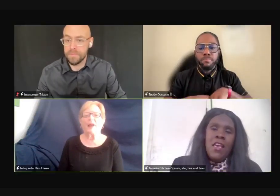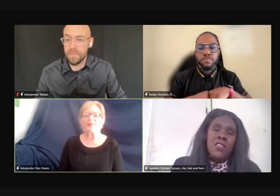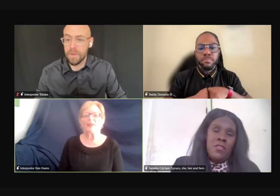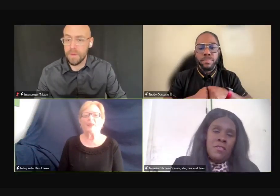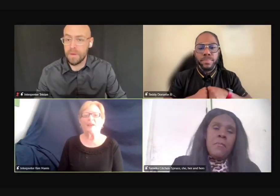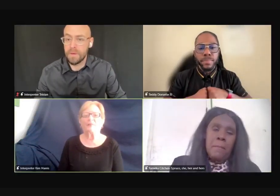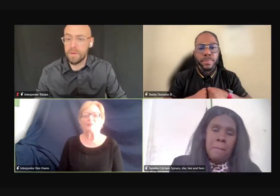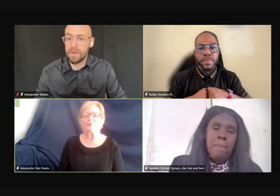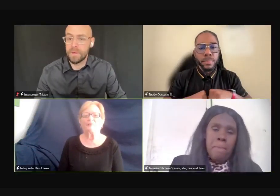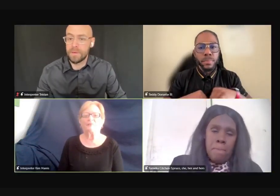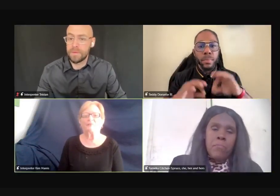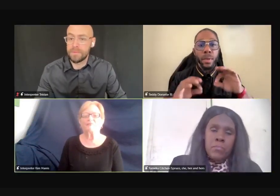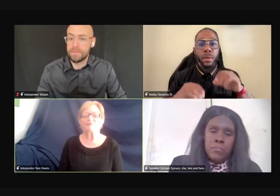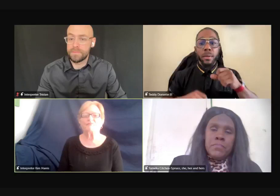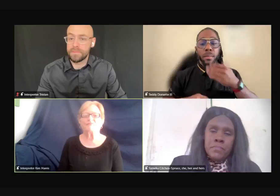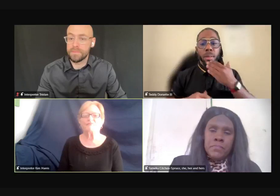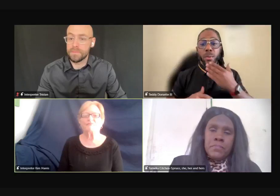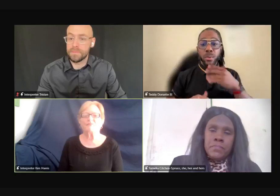Yeah, I think, um,